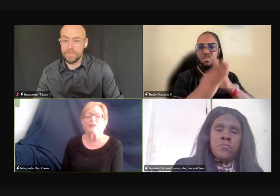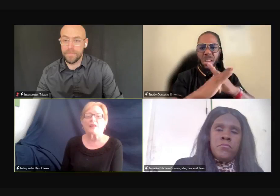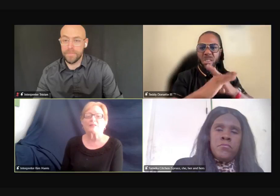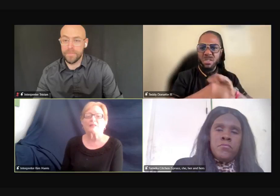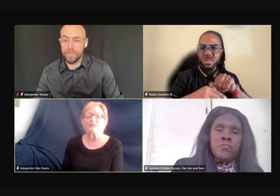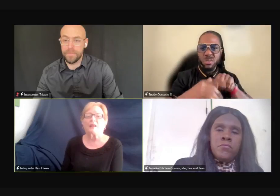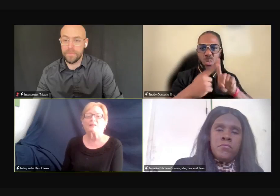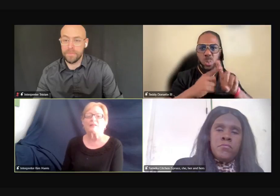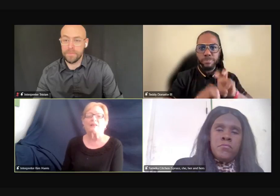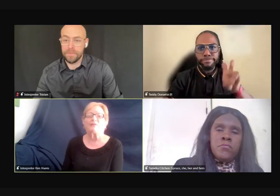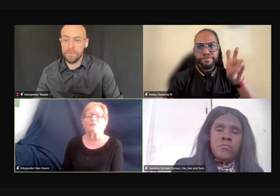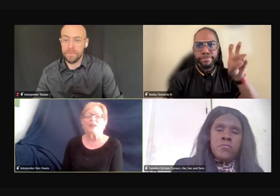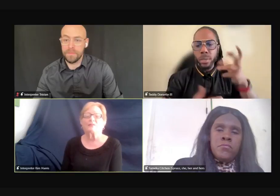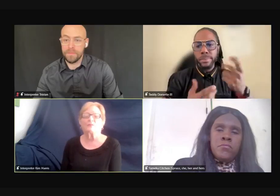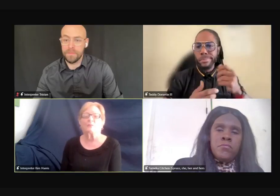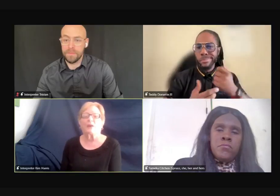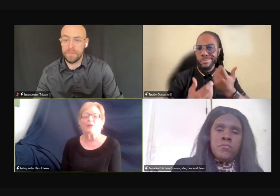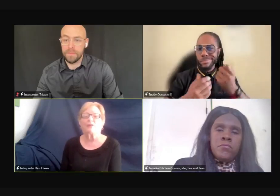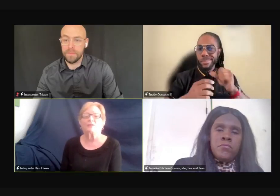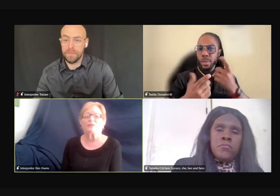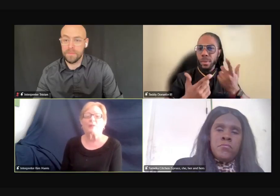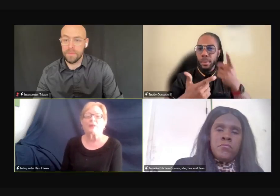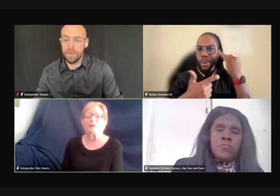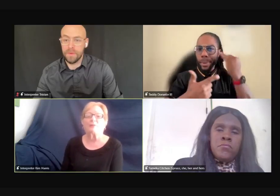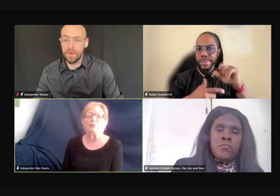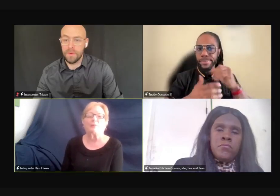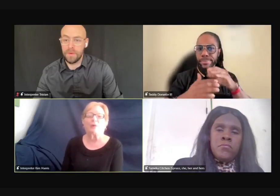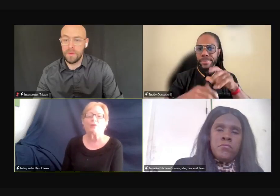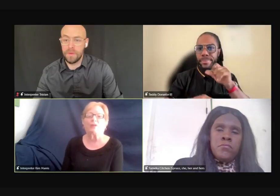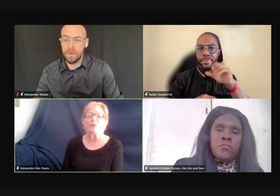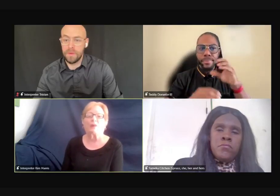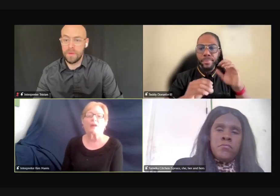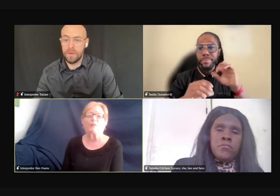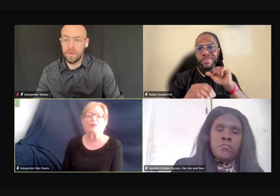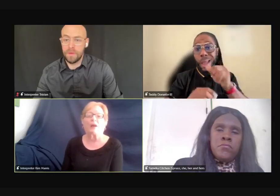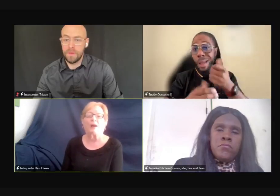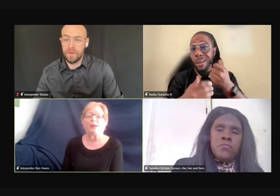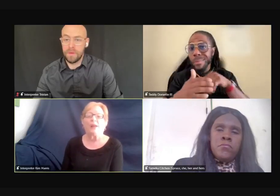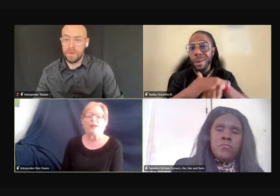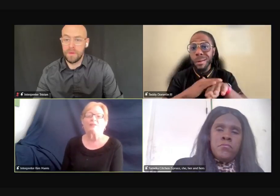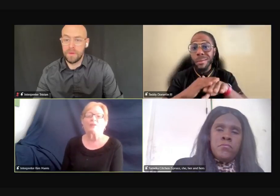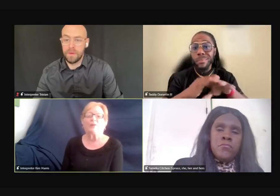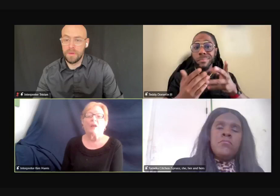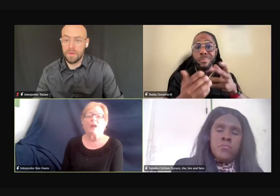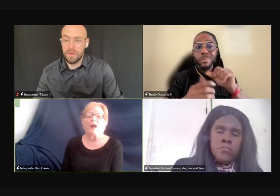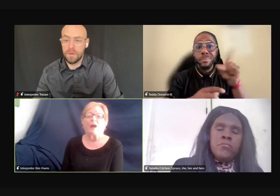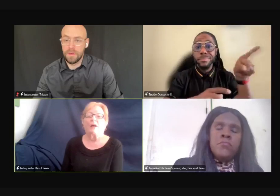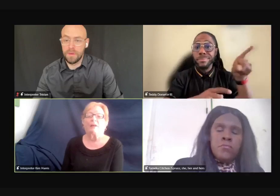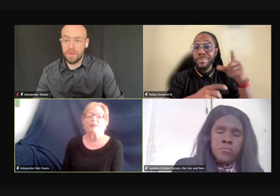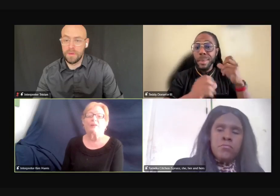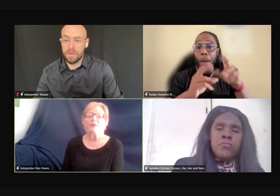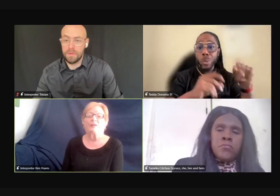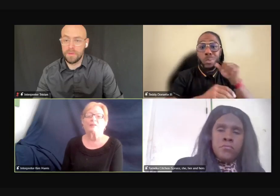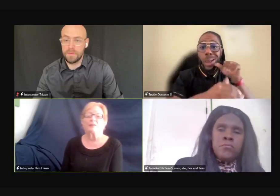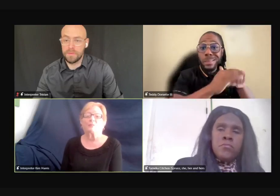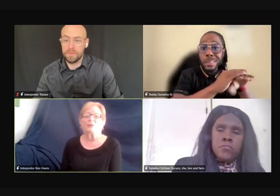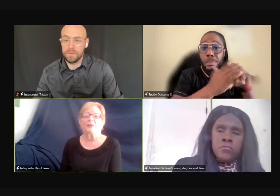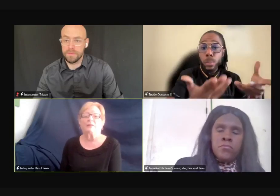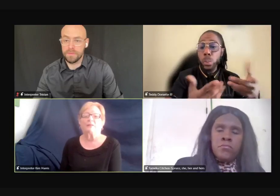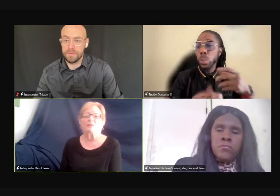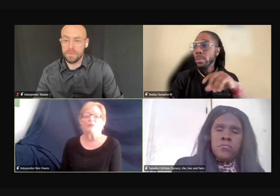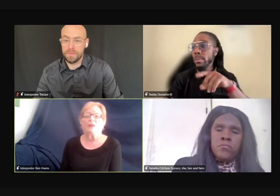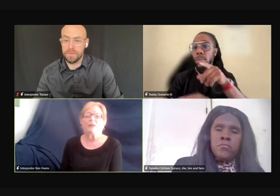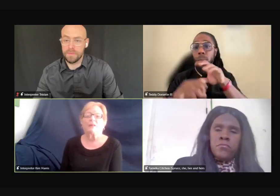with, you know, that's the, that's the thing. They face those barriers of not being able to be promoted or whatnot. And so, uh, you know, the